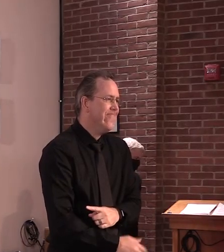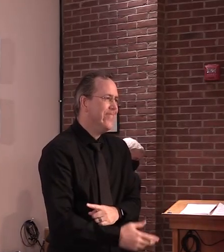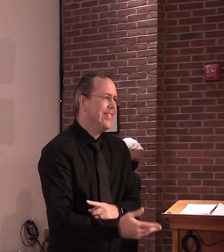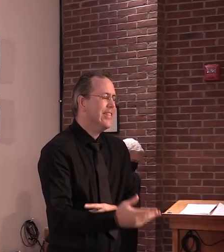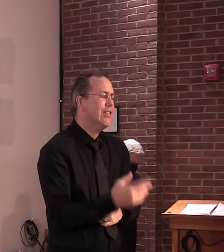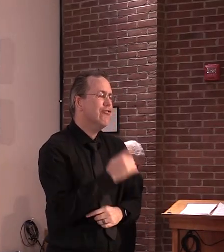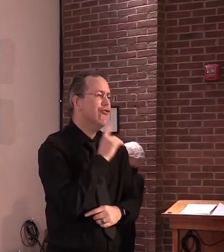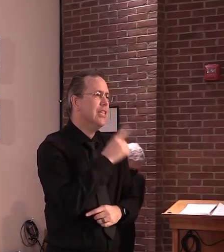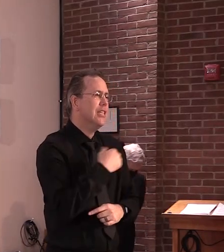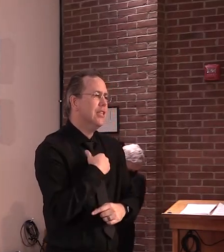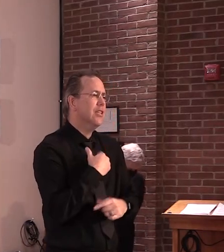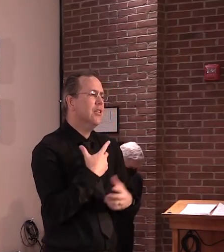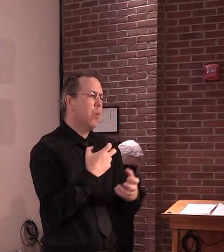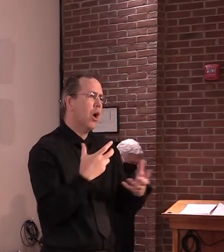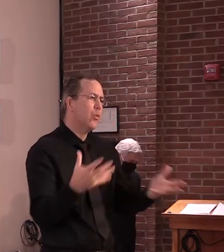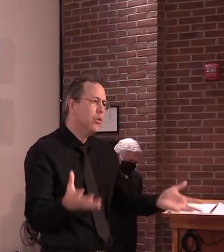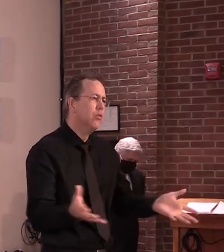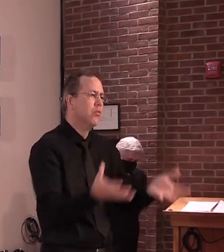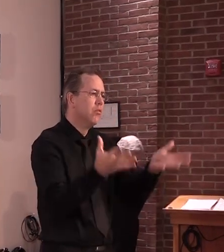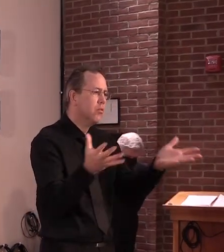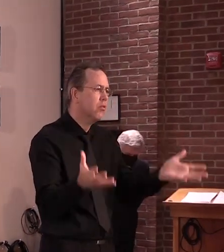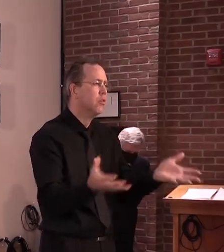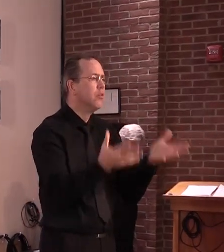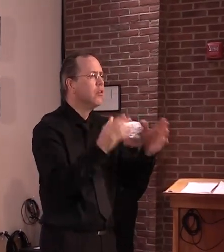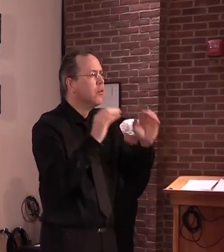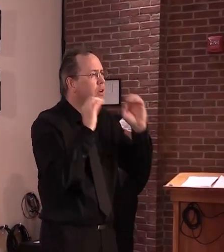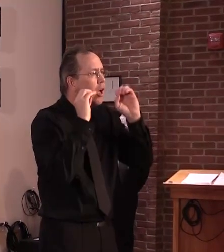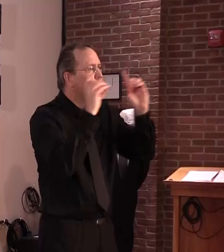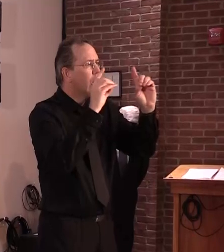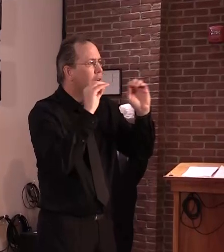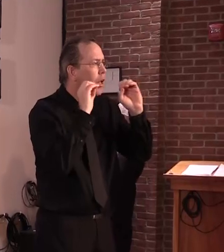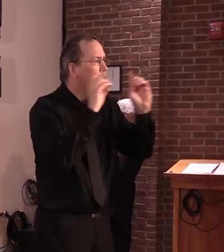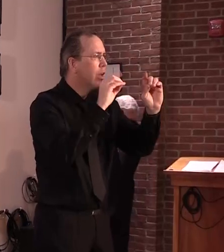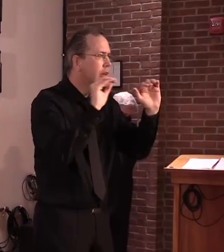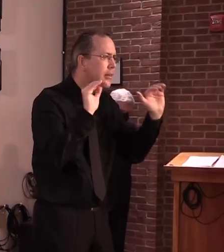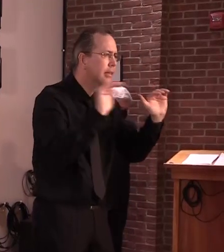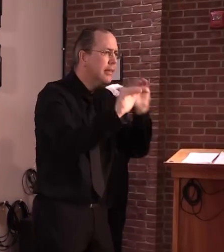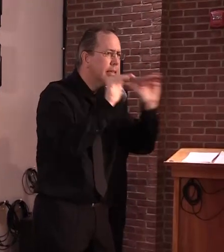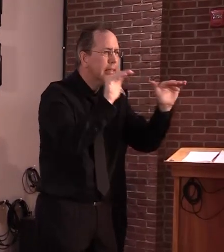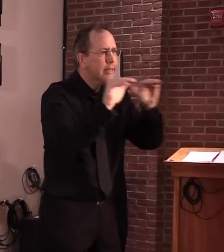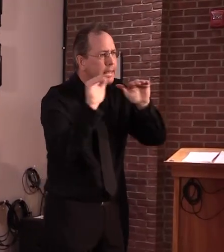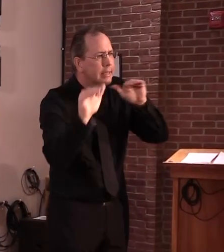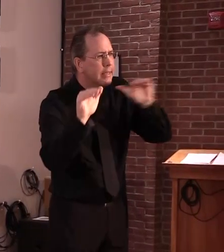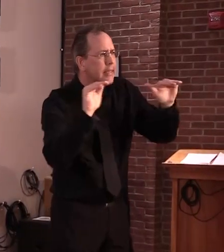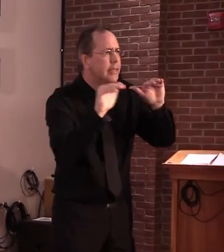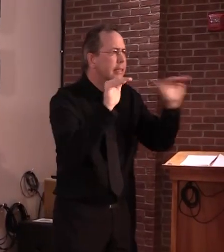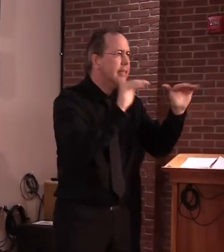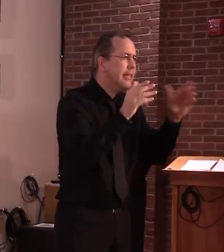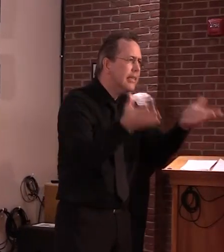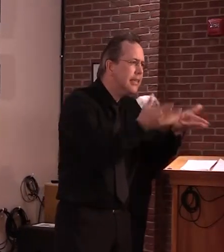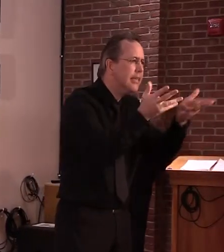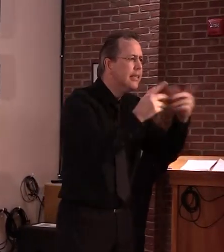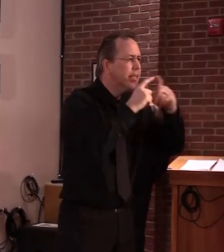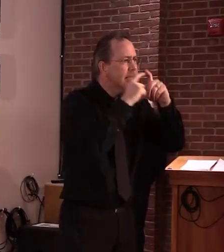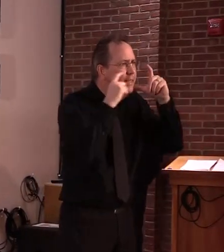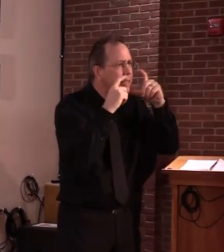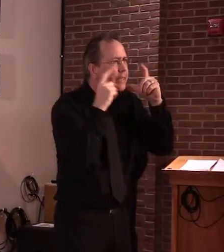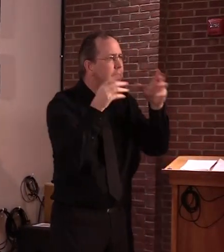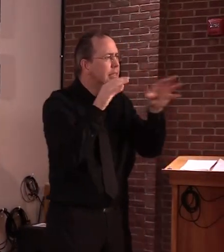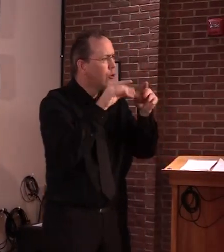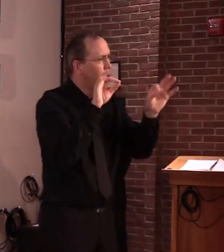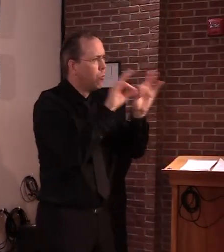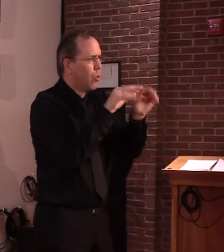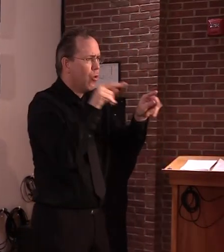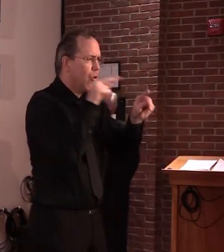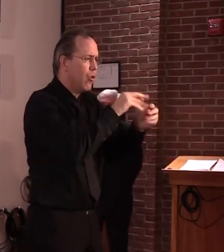as my first step. We'll watch the data, watch the science. And if we see that we're